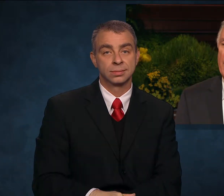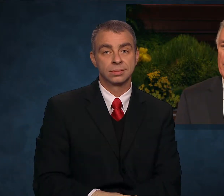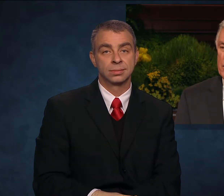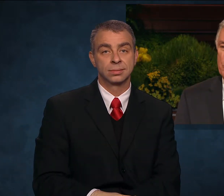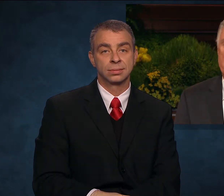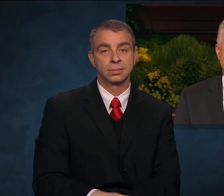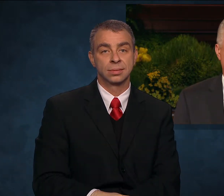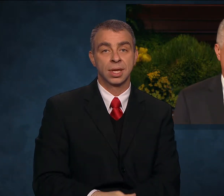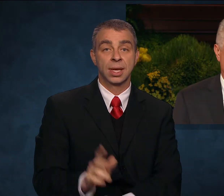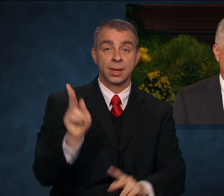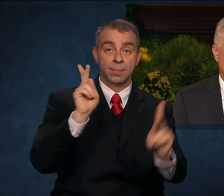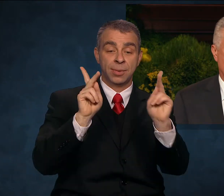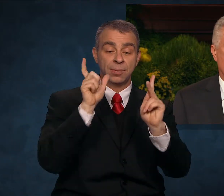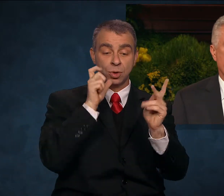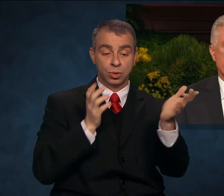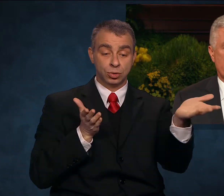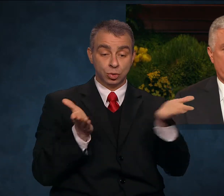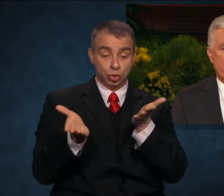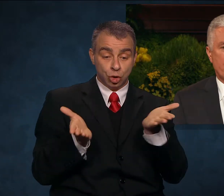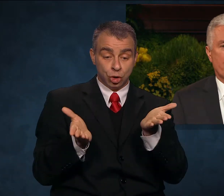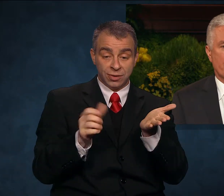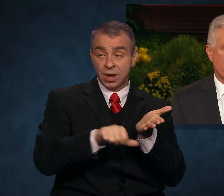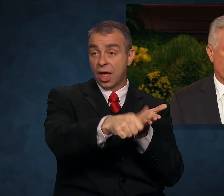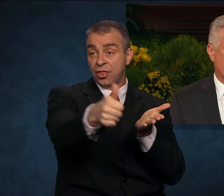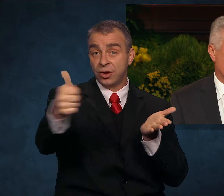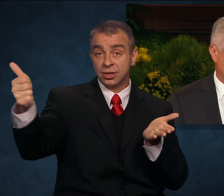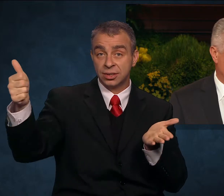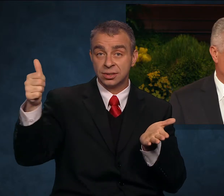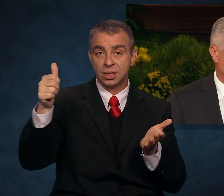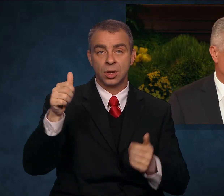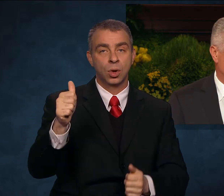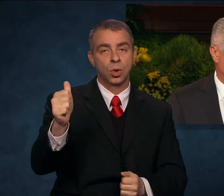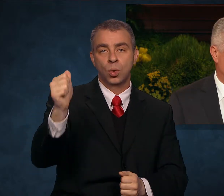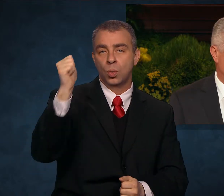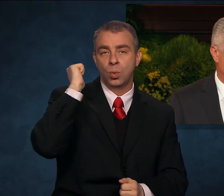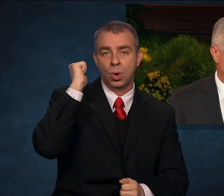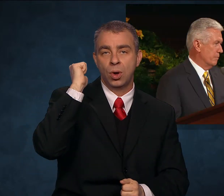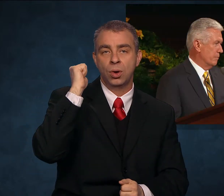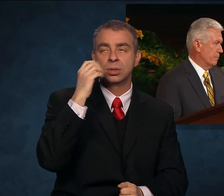serve others will not sleep through the Restoration.